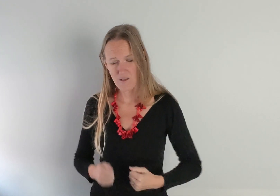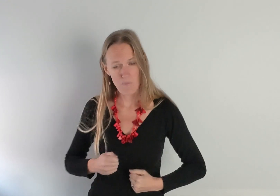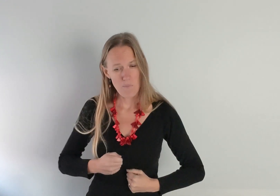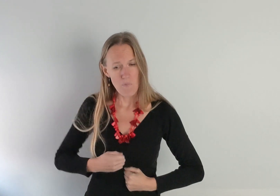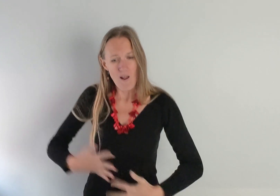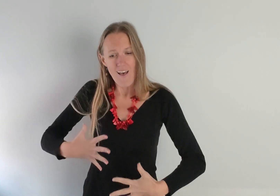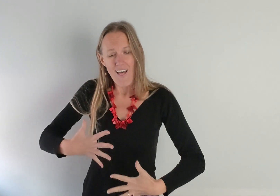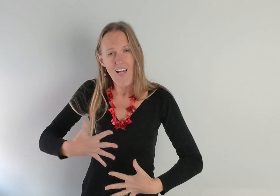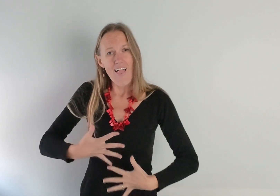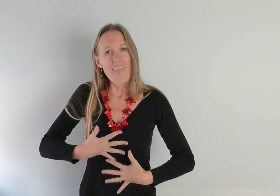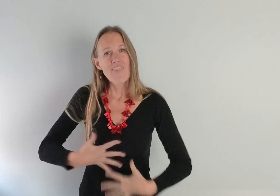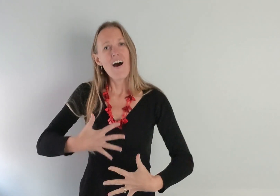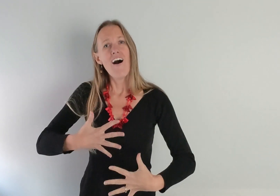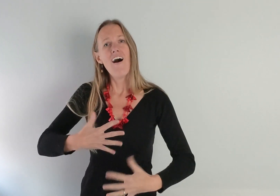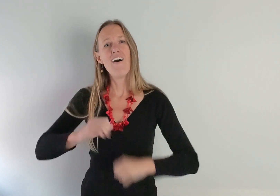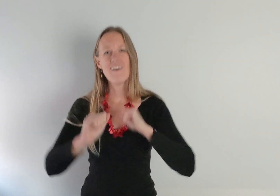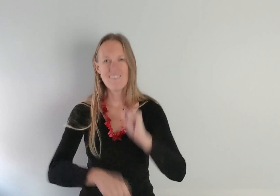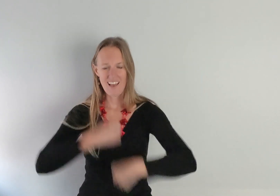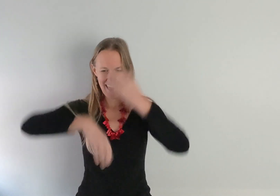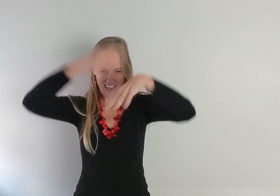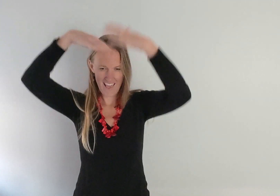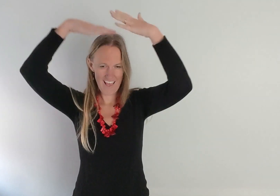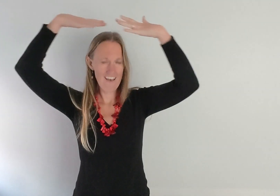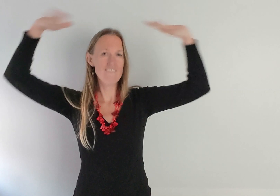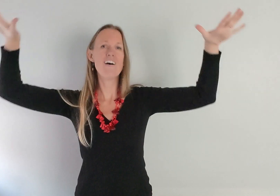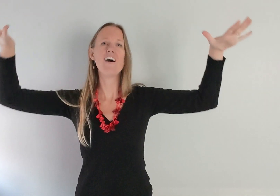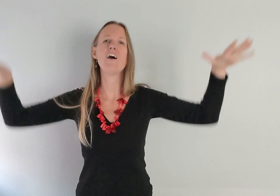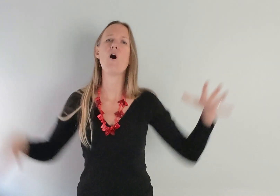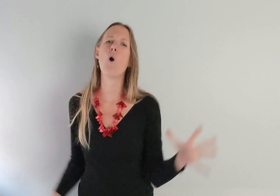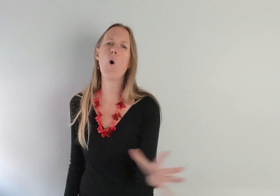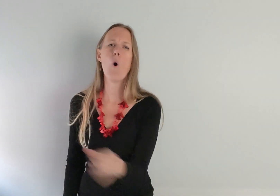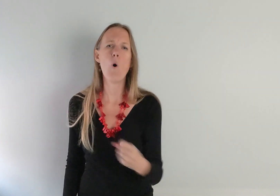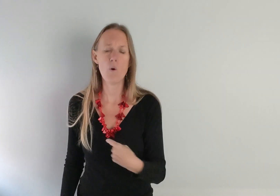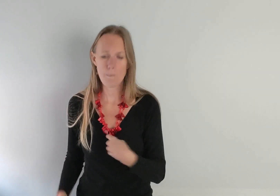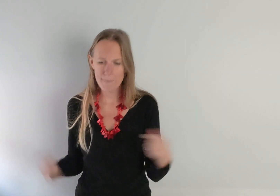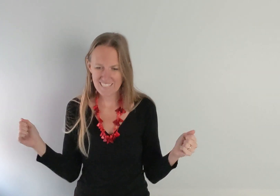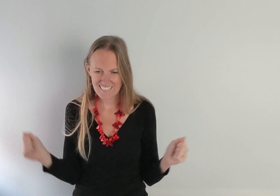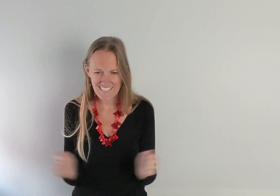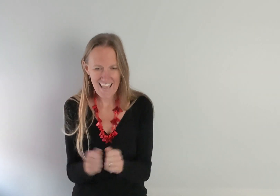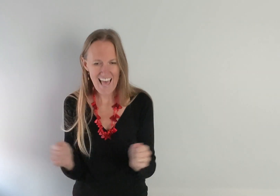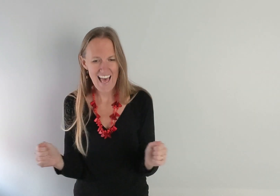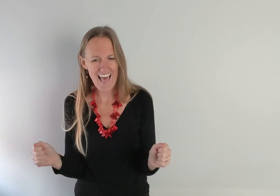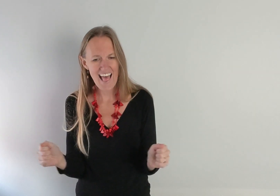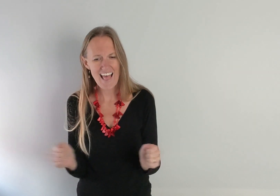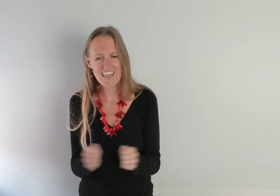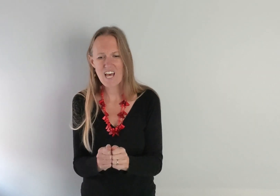Breath of heaven Hold me together